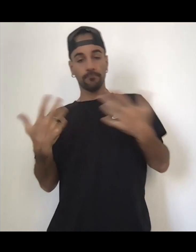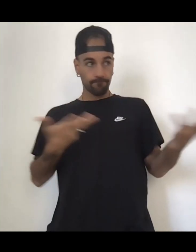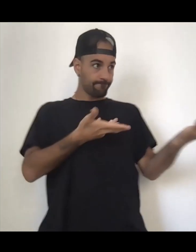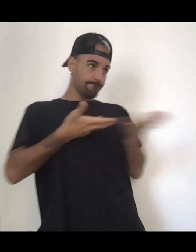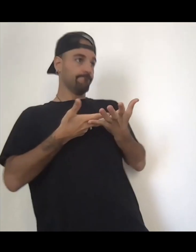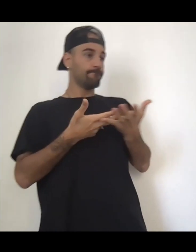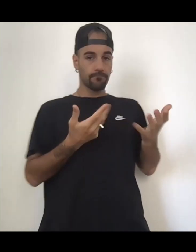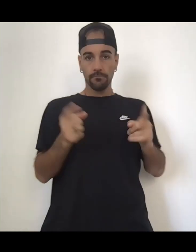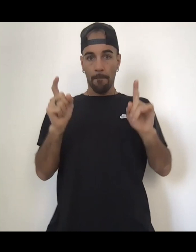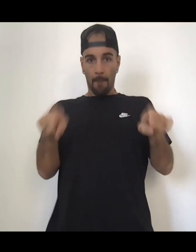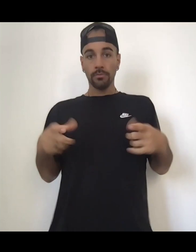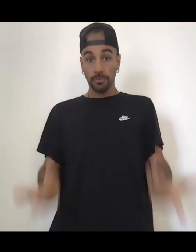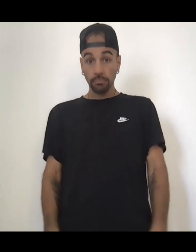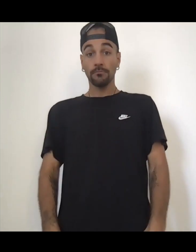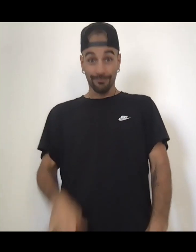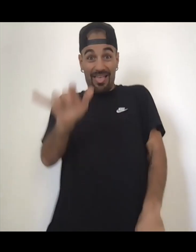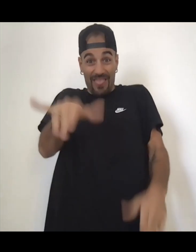And you will get there.